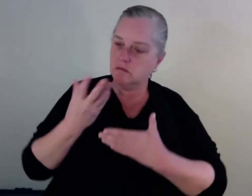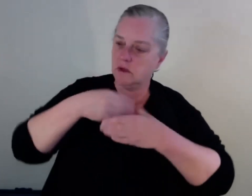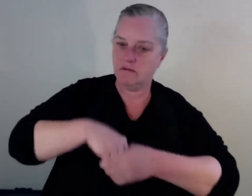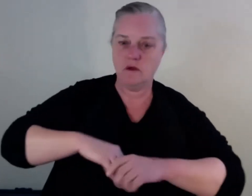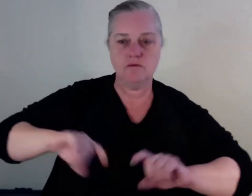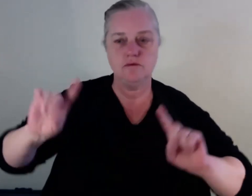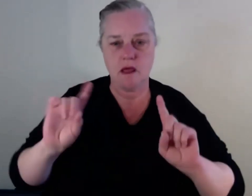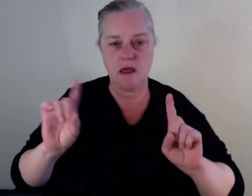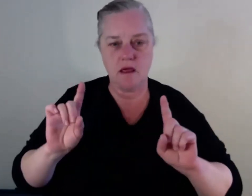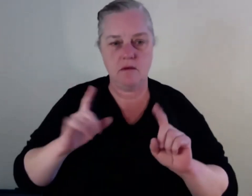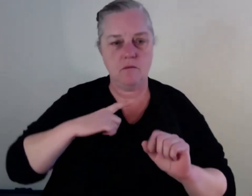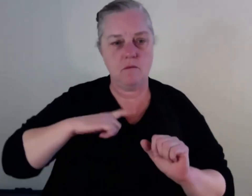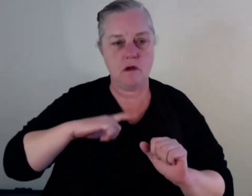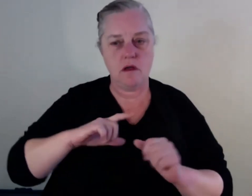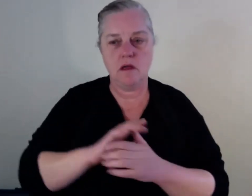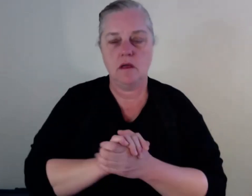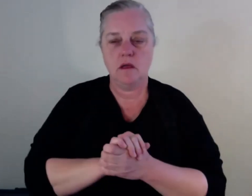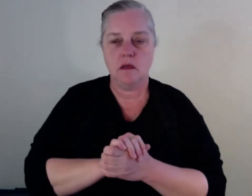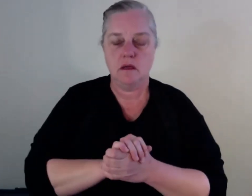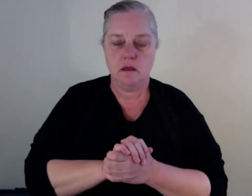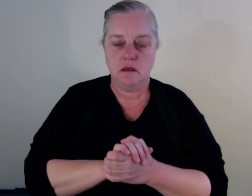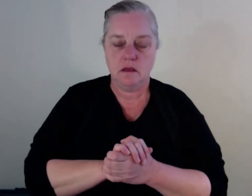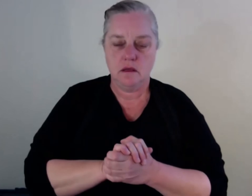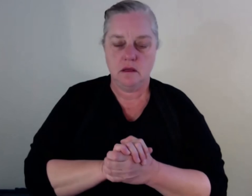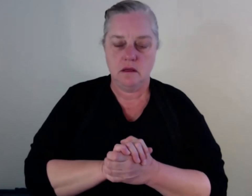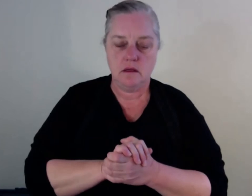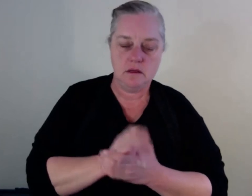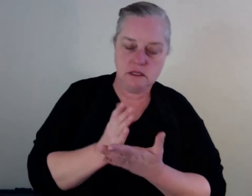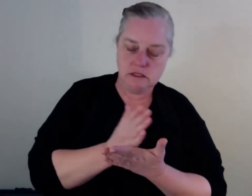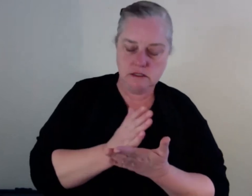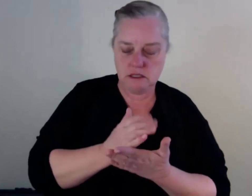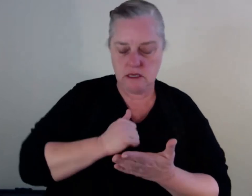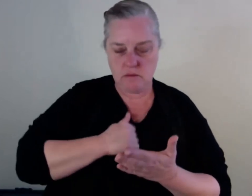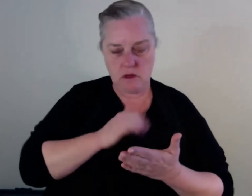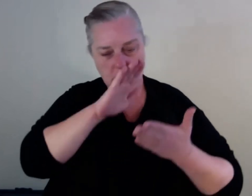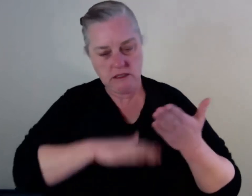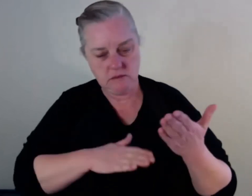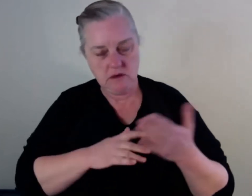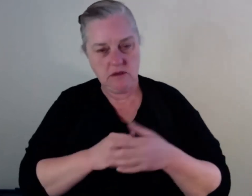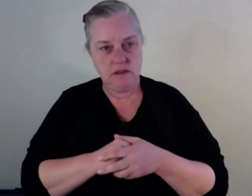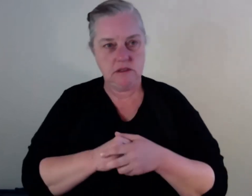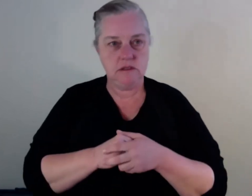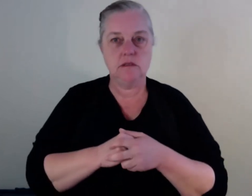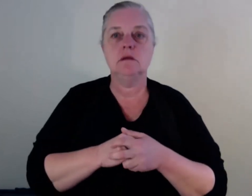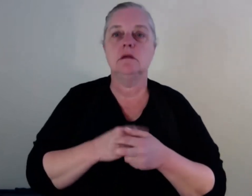with, um, you know, being one of those people that ended up in the justice system for a really long time.